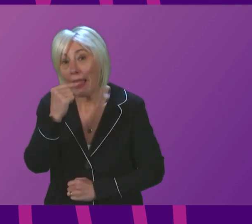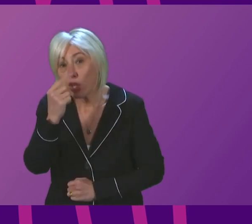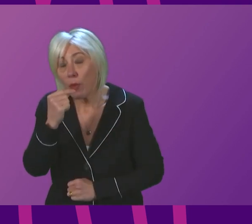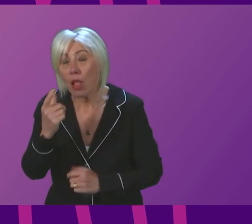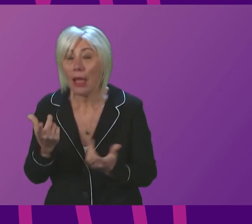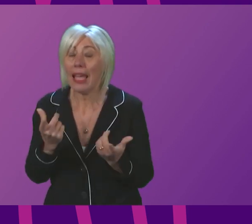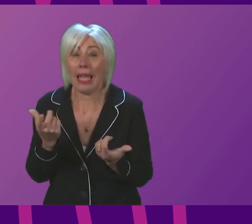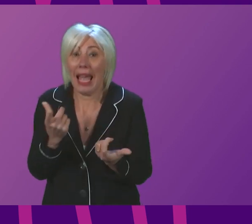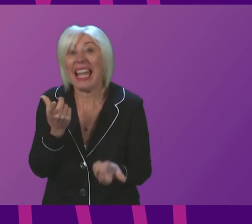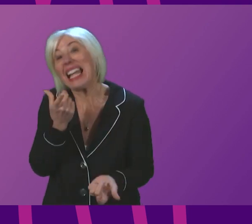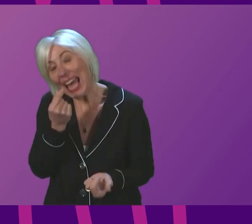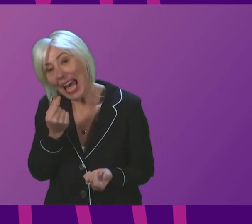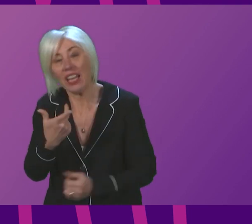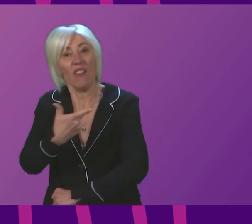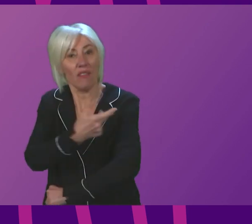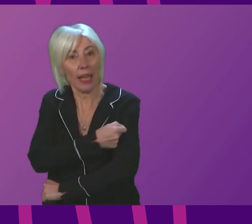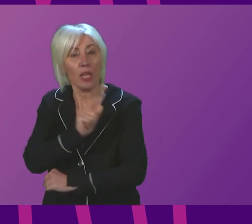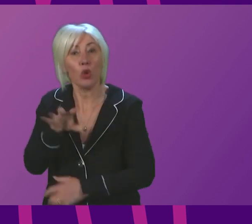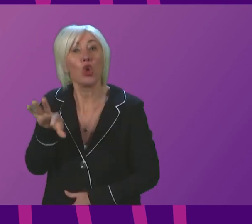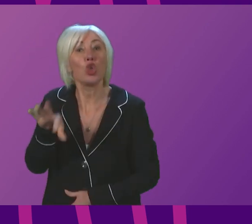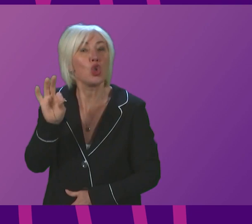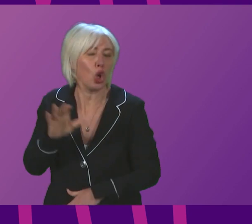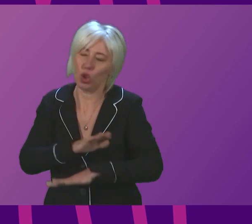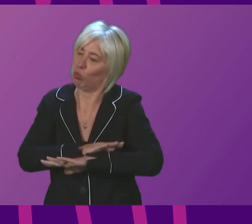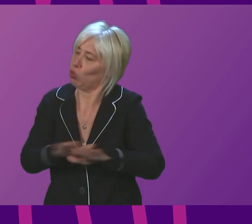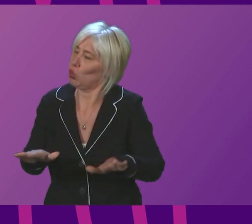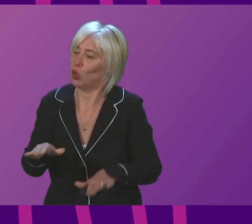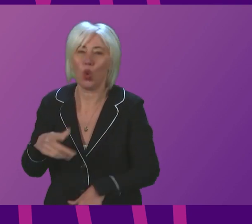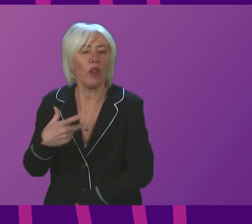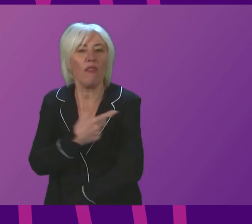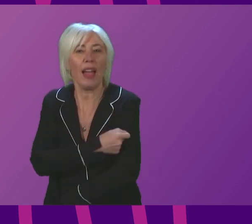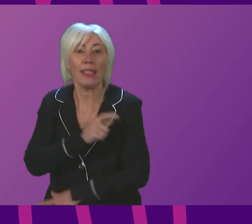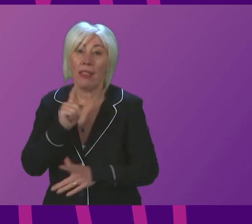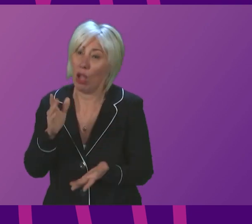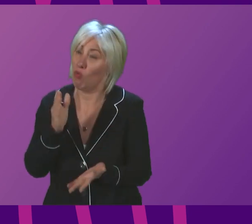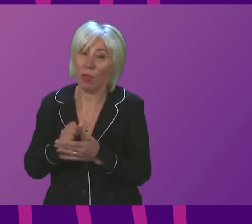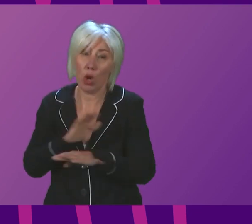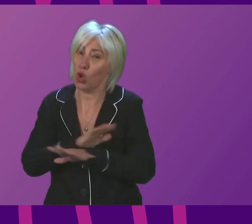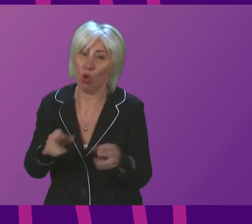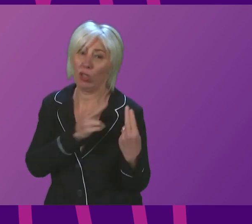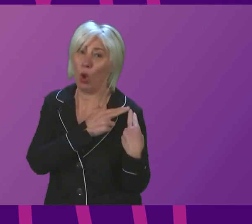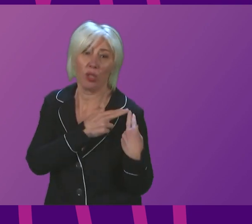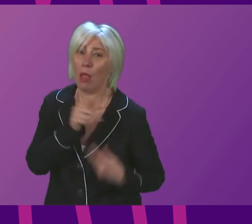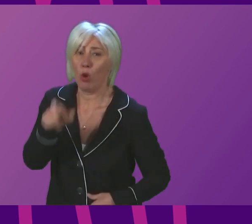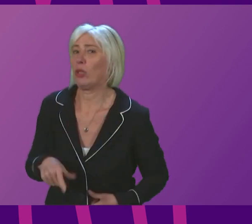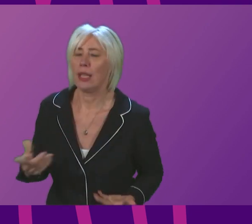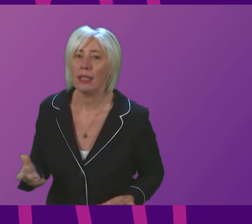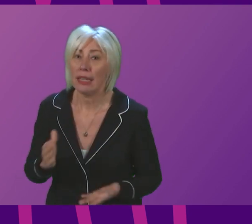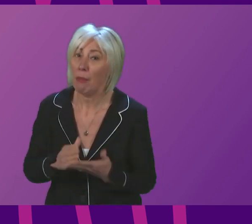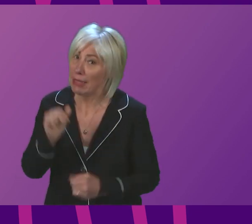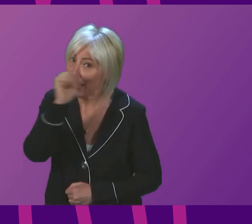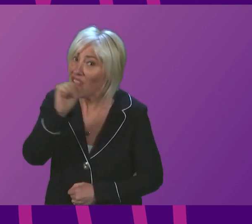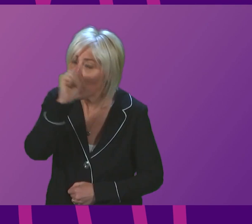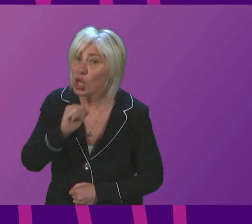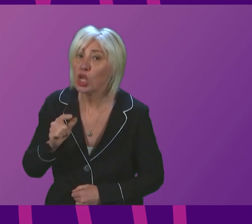able to be vaccinated right now and you are choosing not to be vaccinated, then you are being deeply irresponsible. I would say you are being selfish,